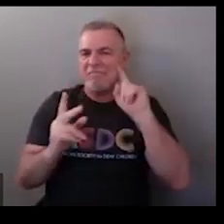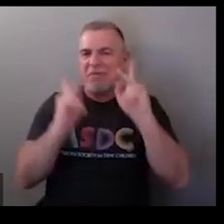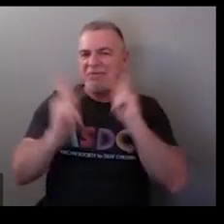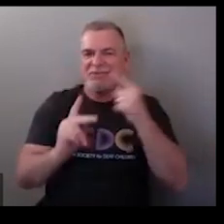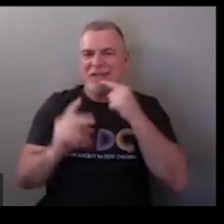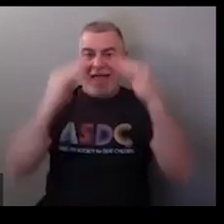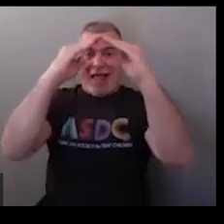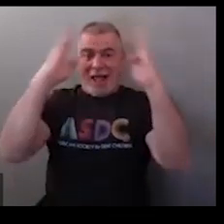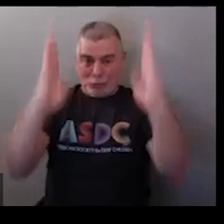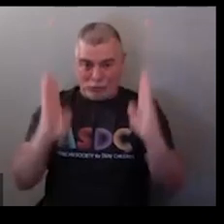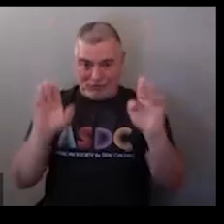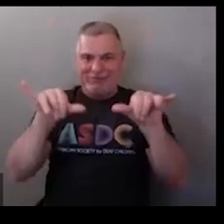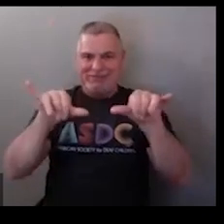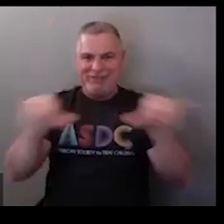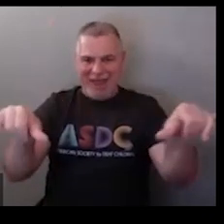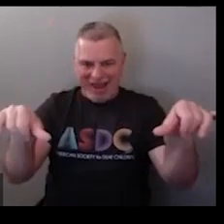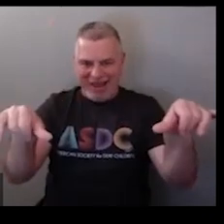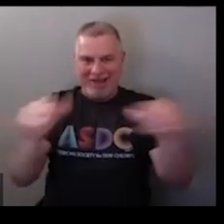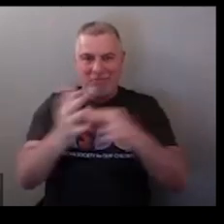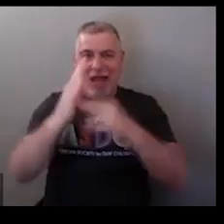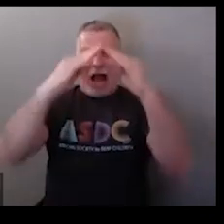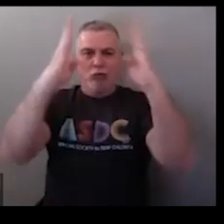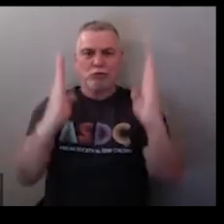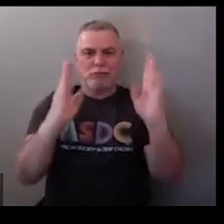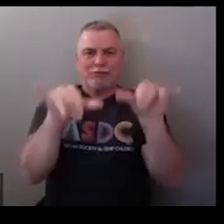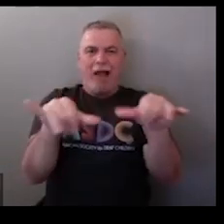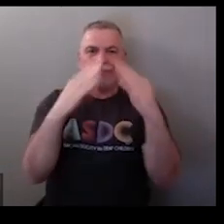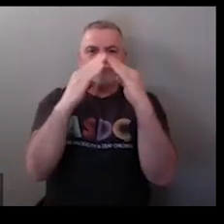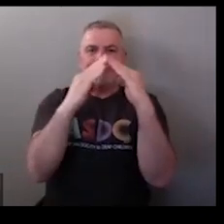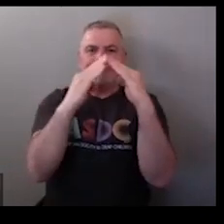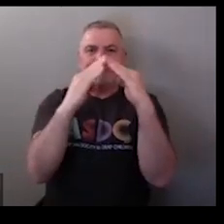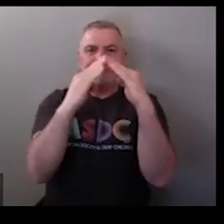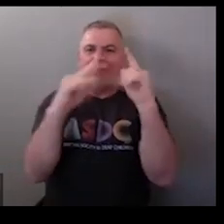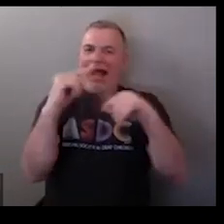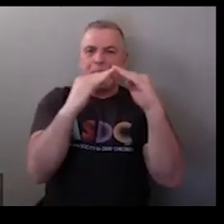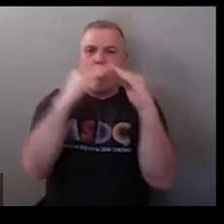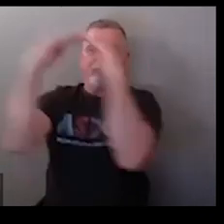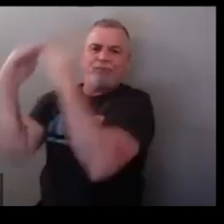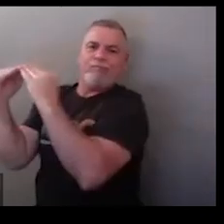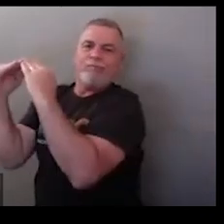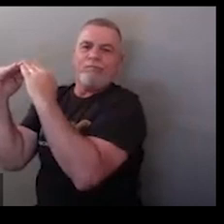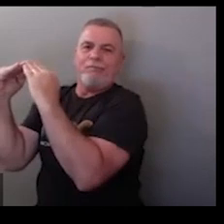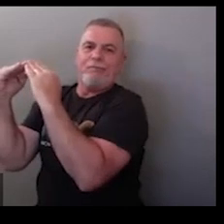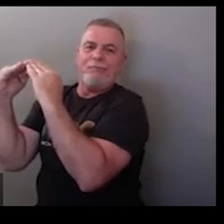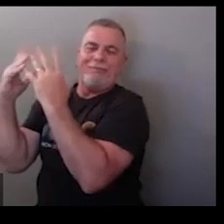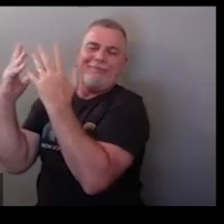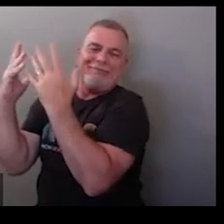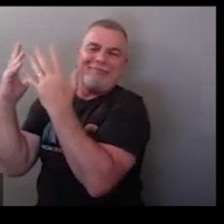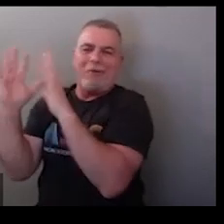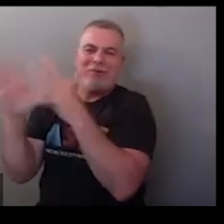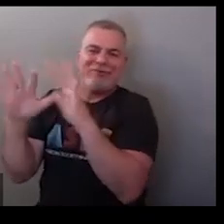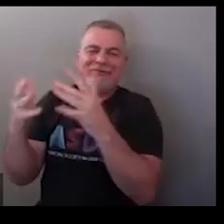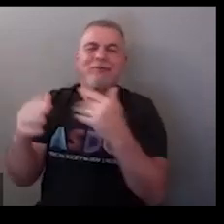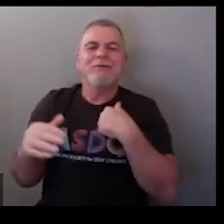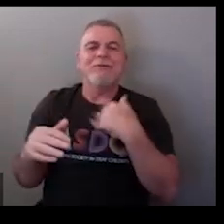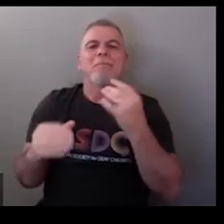you don't see that being used too much you know I mean it's a way you know that's more kind of to